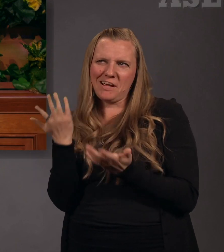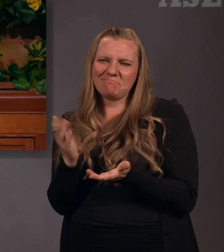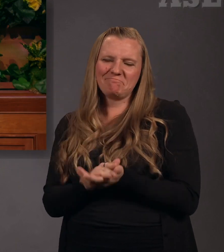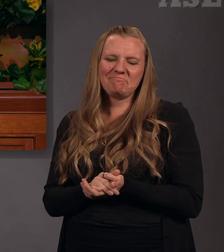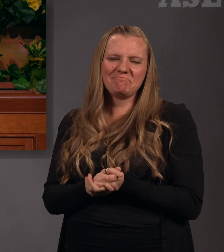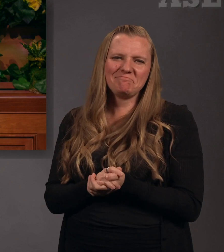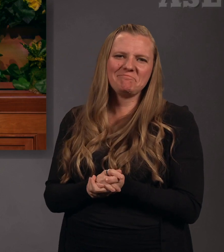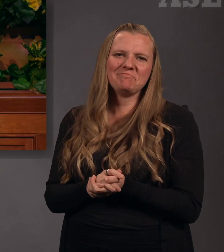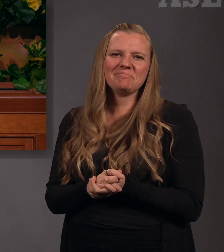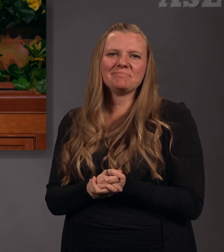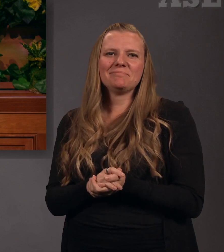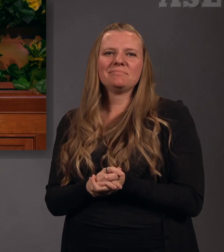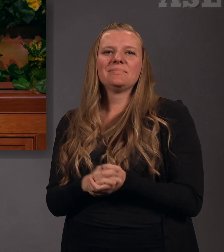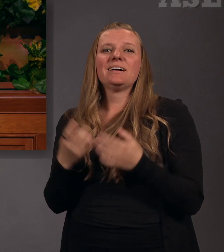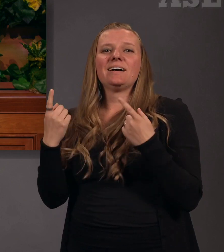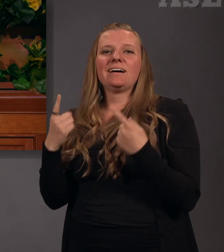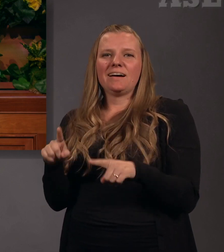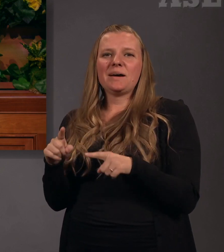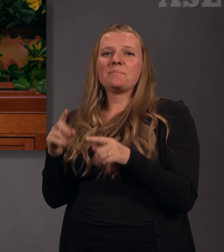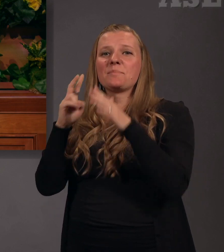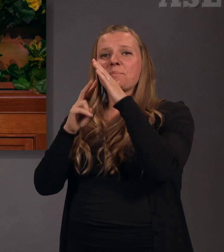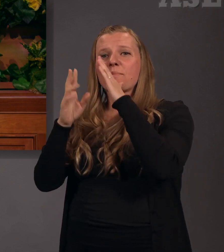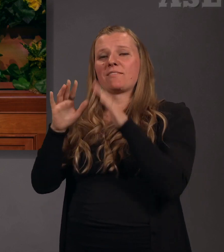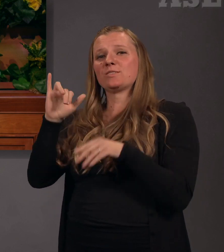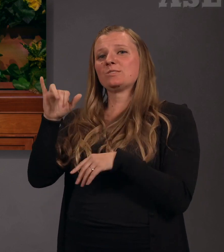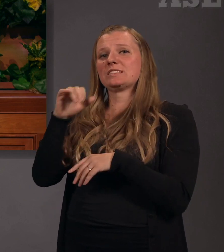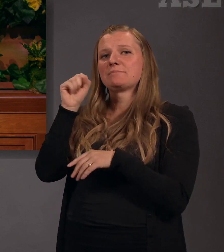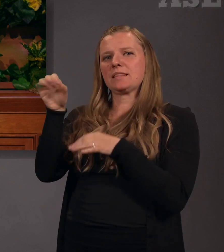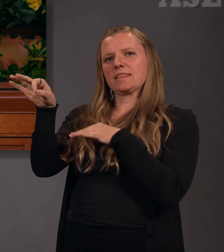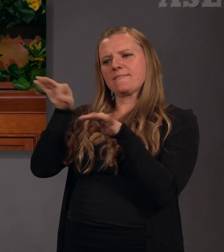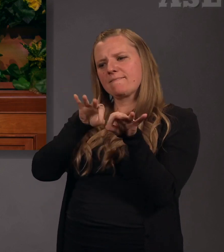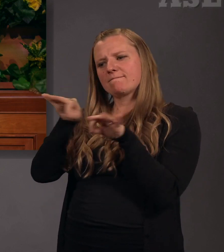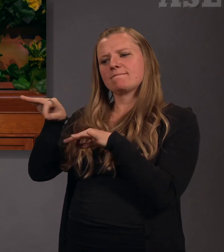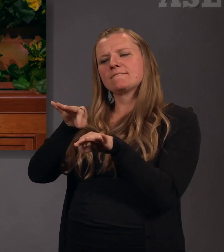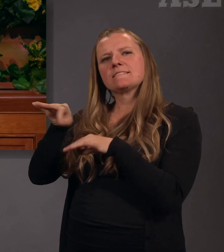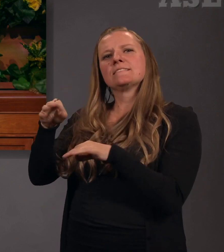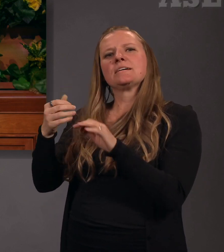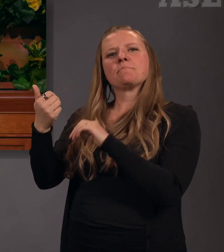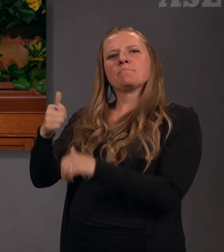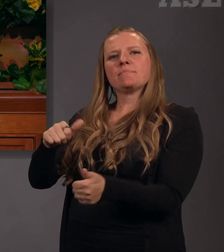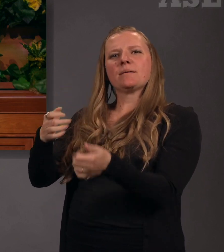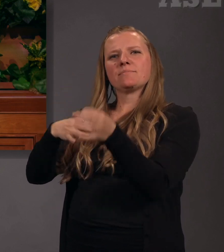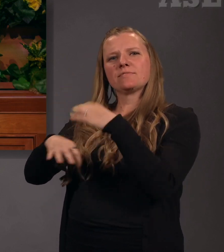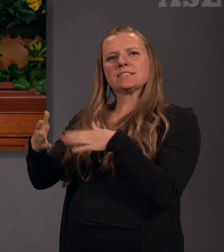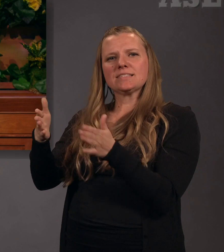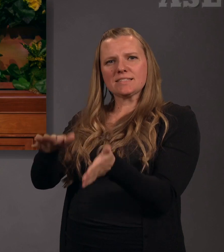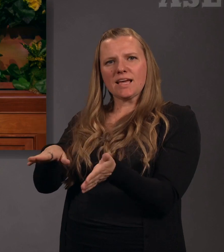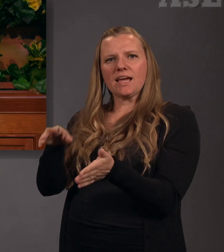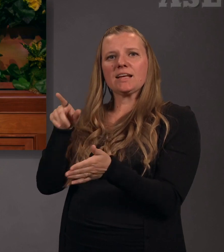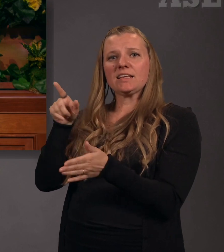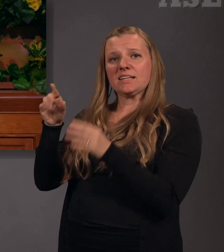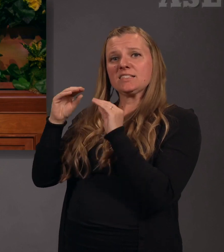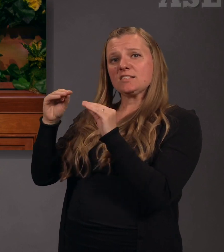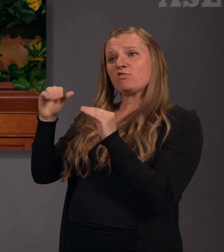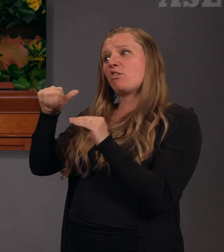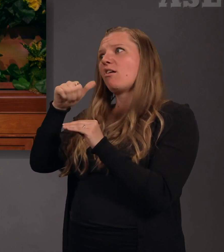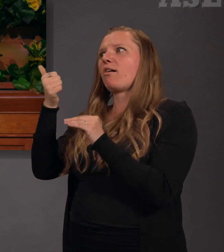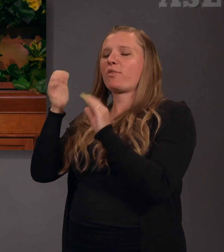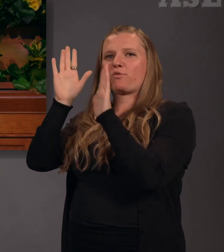When the Prophet Joseph was teaching about baptism for the dead, he revealed another great truth. He taught, Let